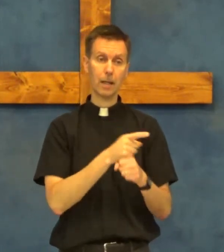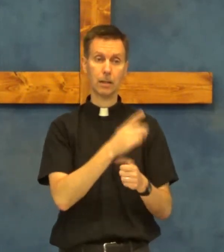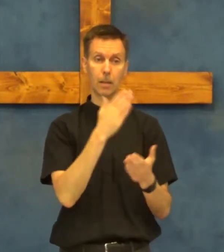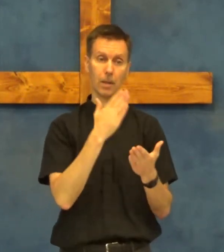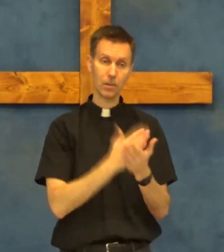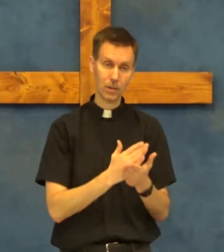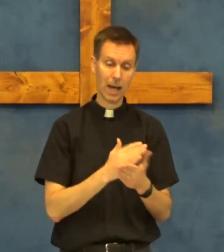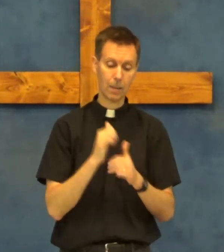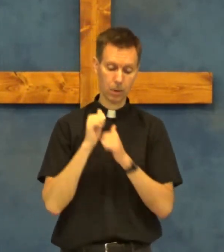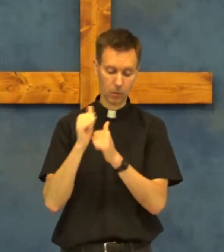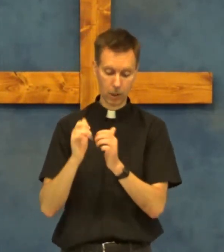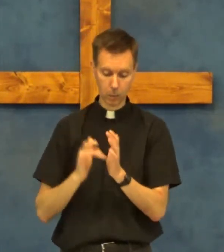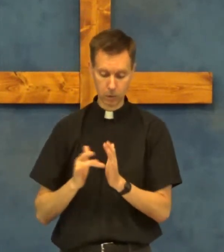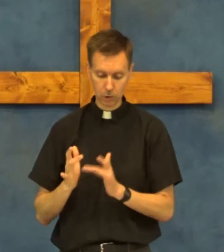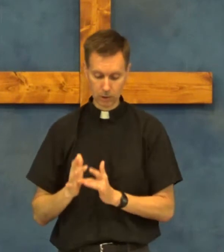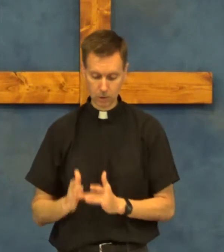make them stop following Jesus